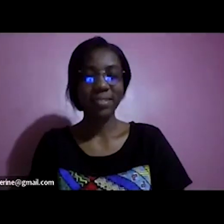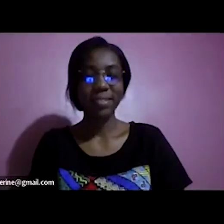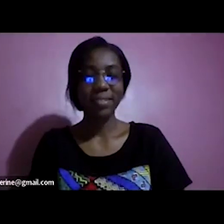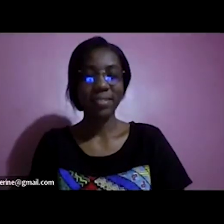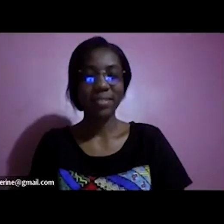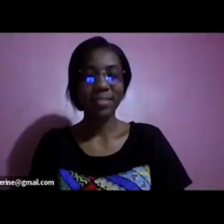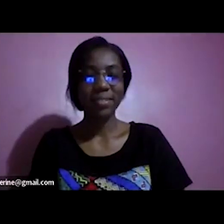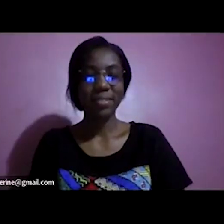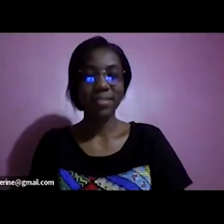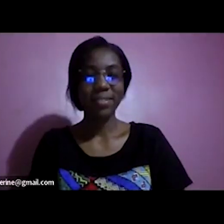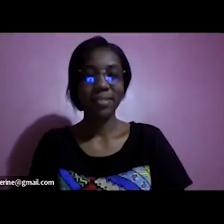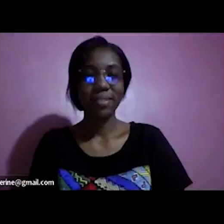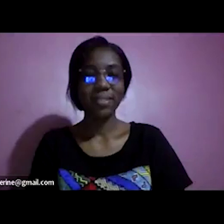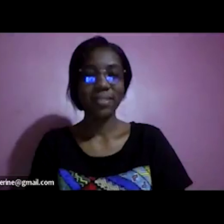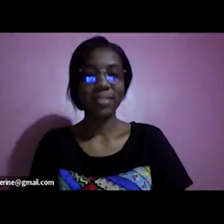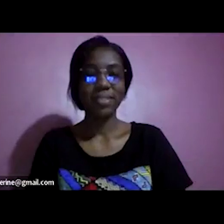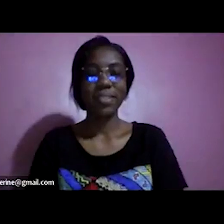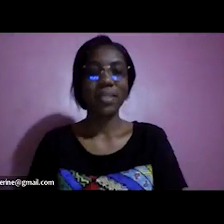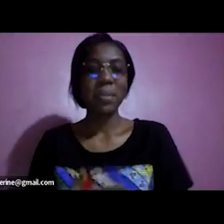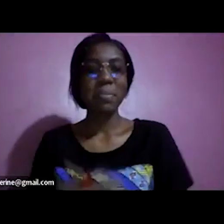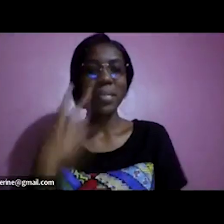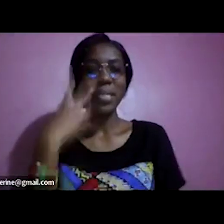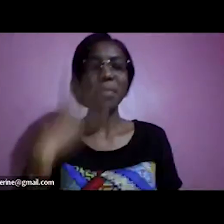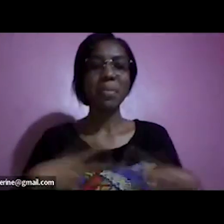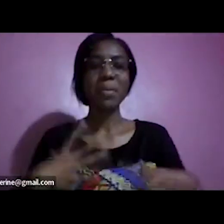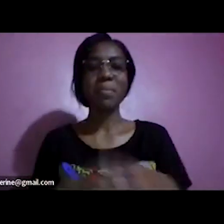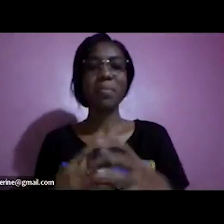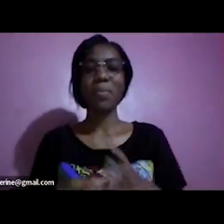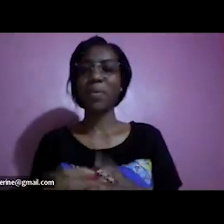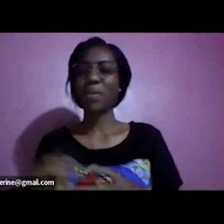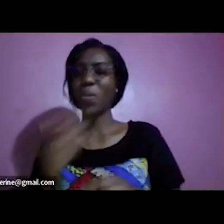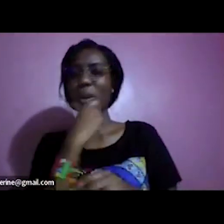i am just seeing people wondering whether we are just confusing enemies